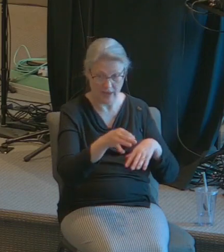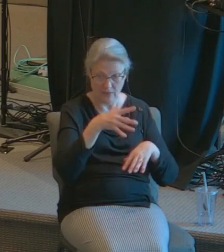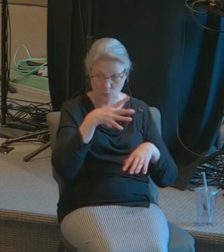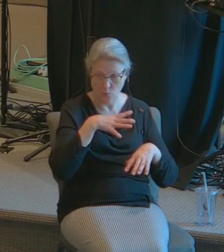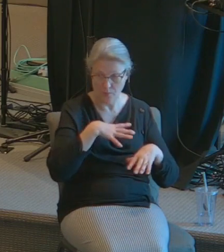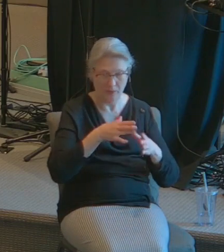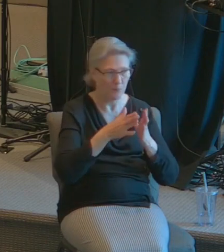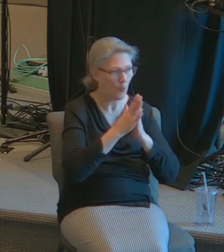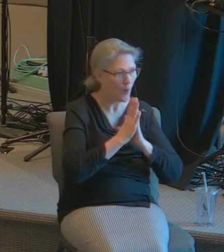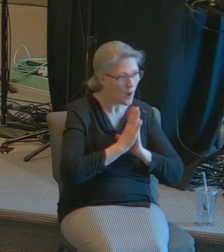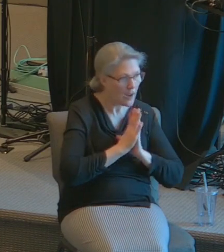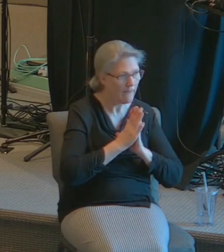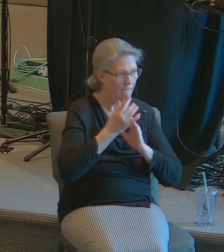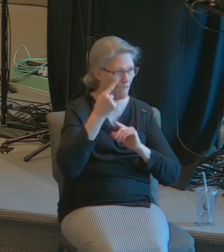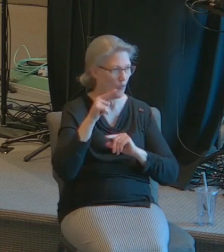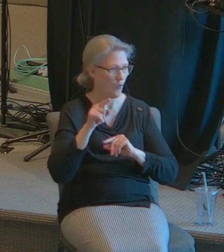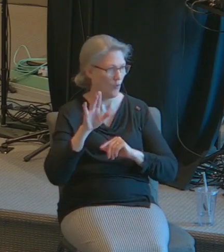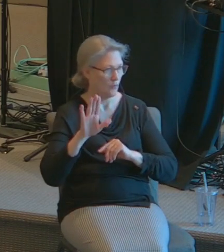prayer of faith